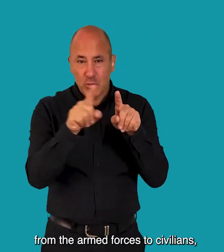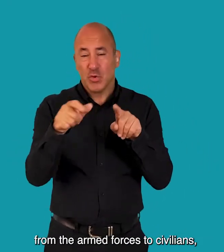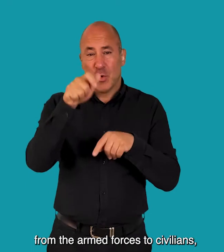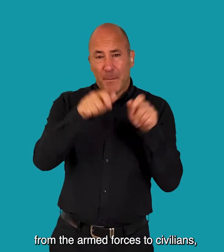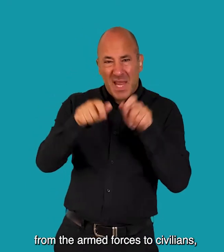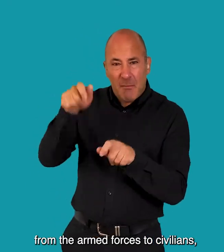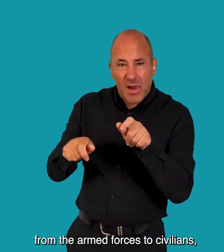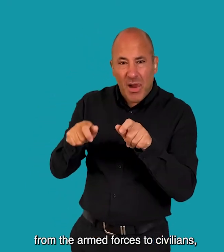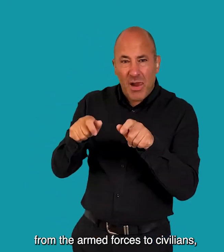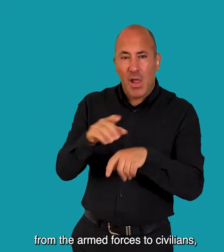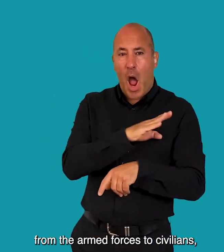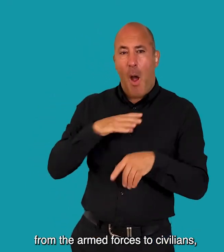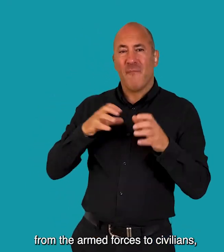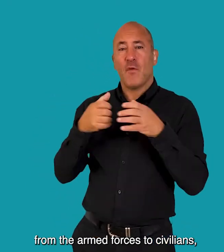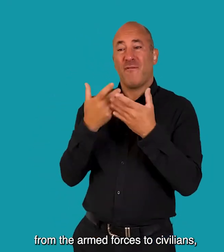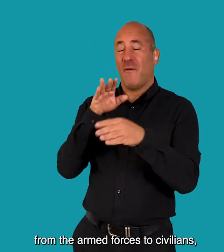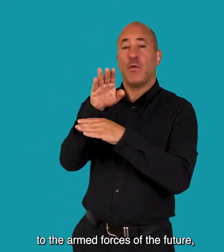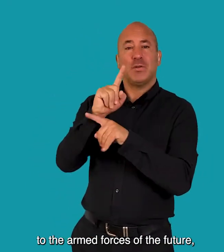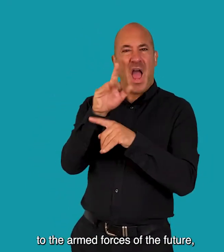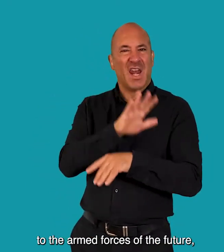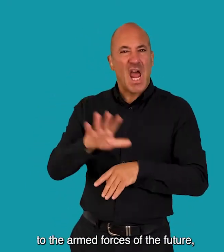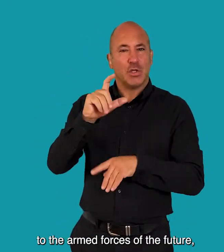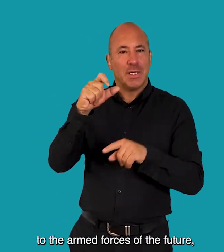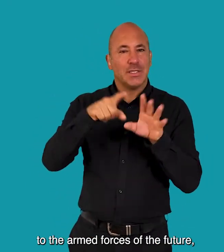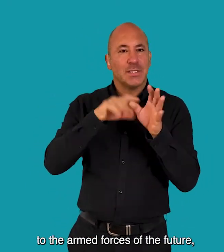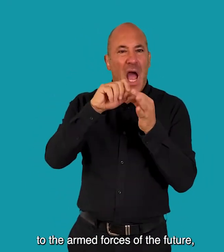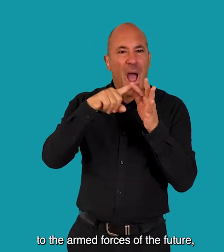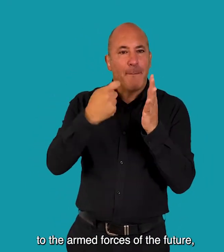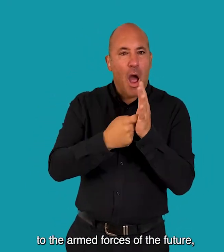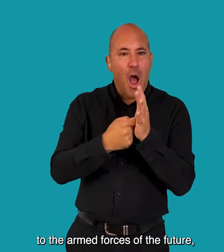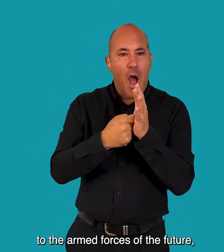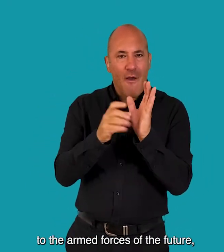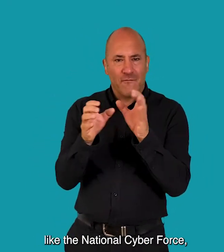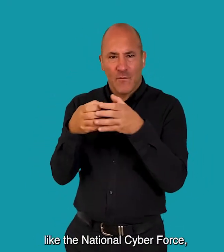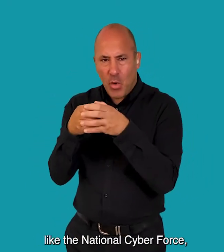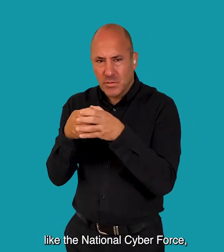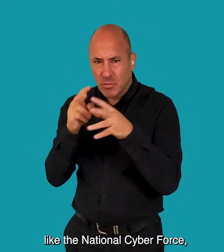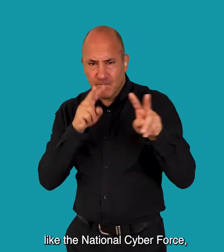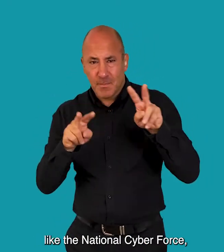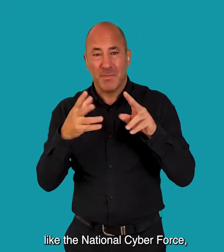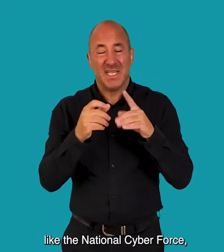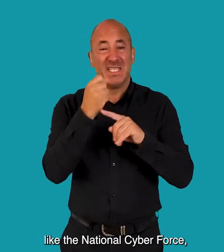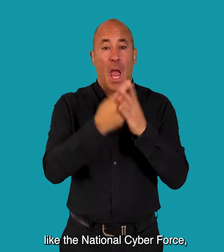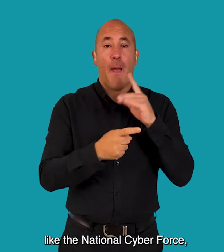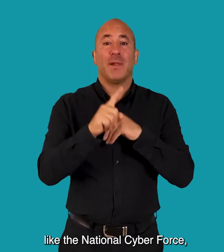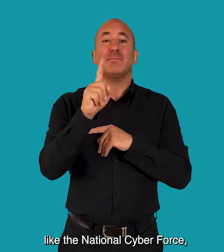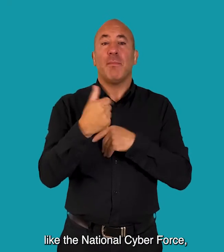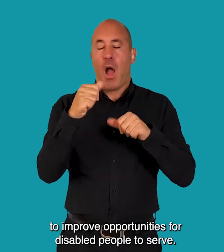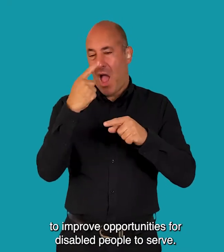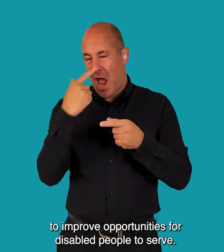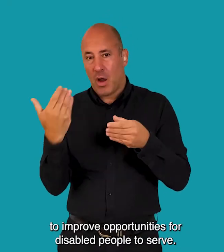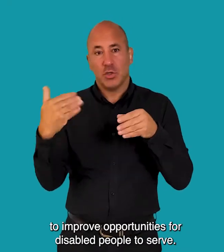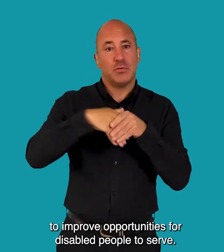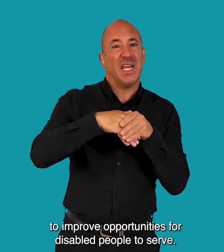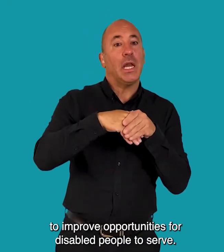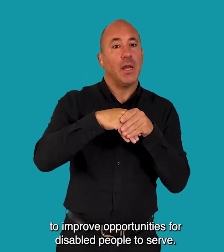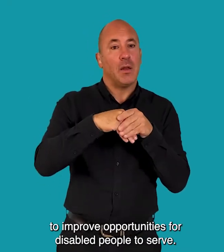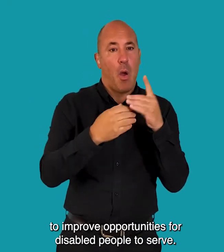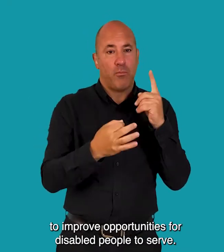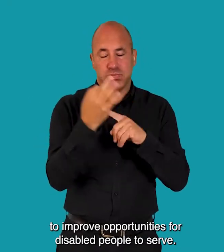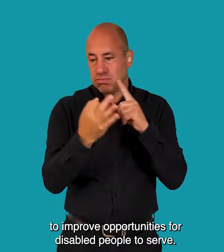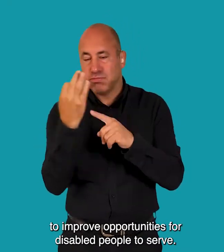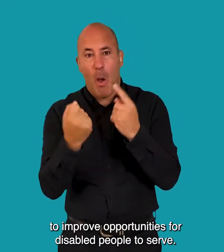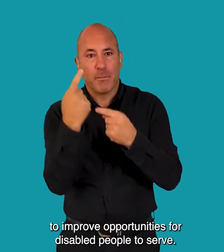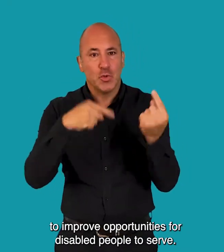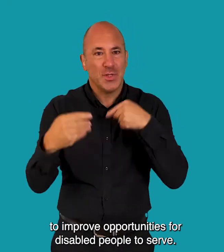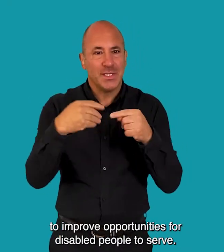armed forces, to civilians, to the armed forces of the future, like the National Cyberforce To improve opportunities